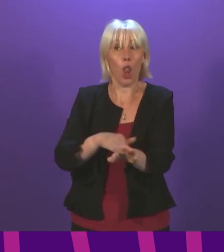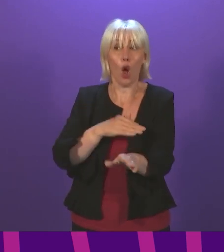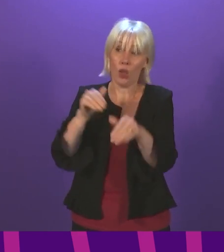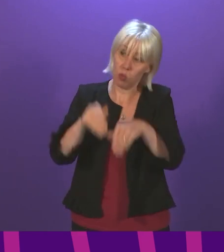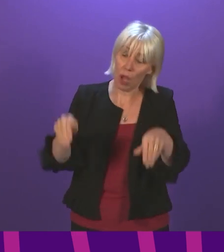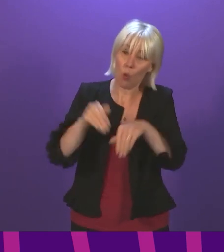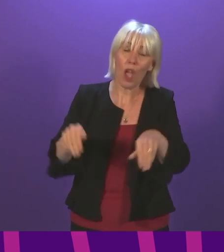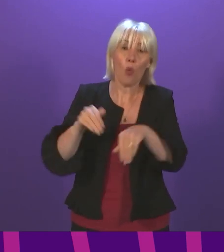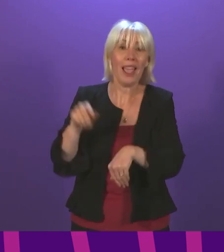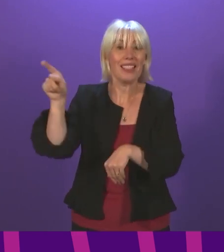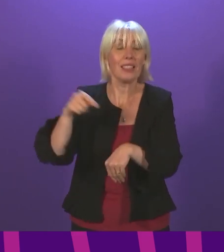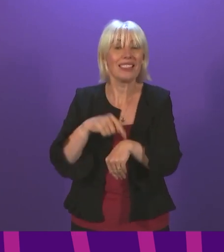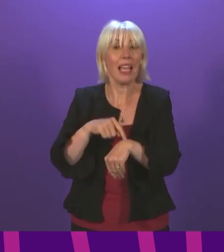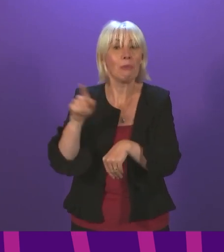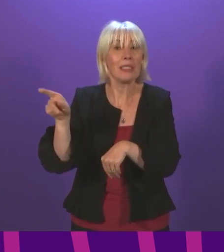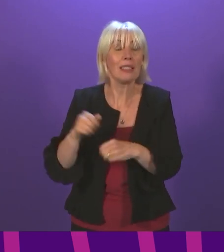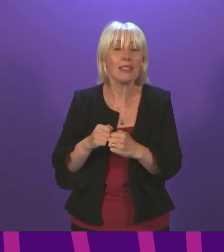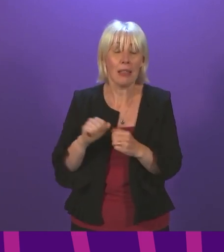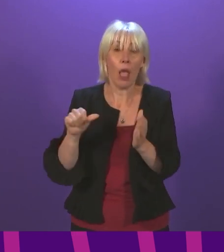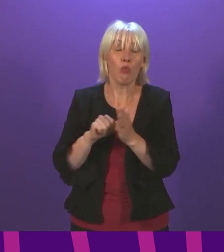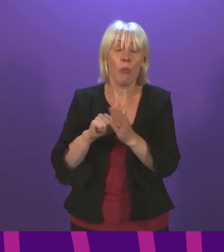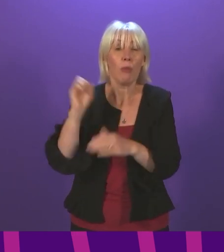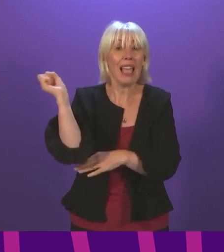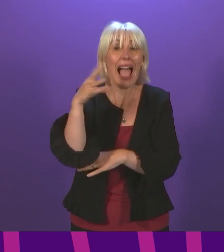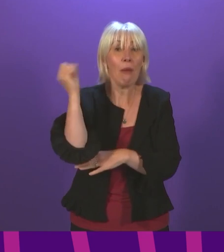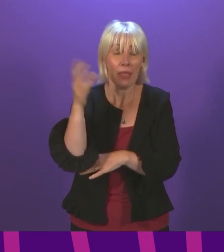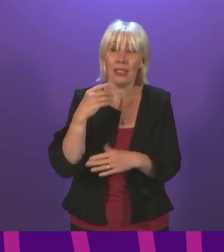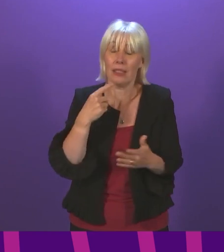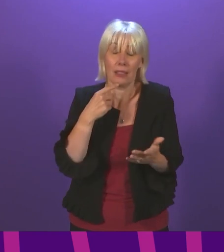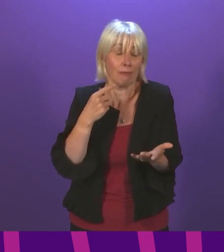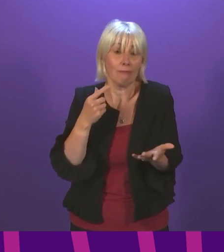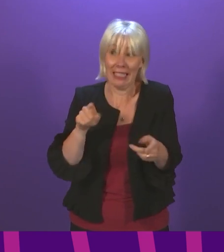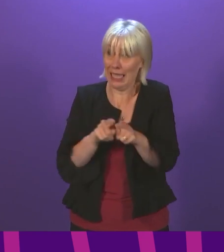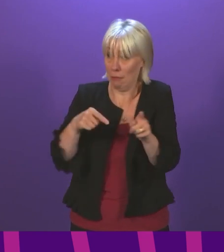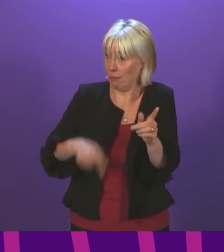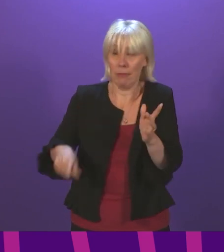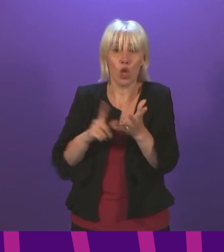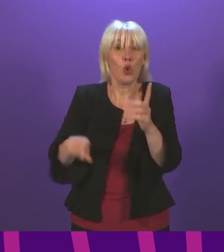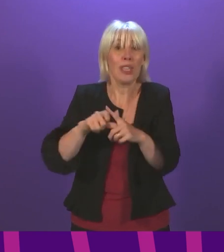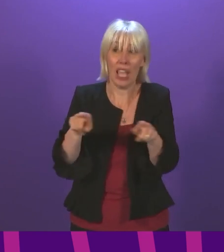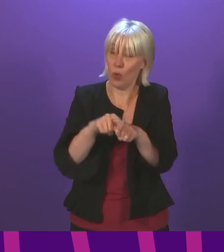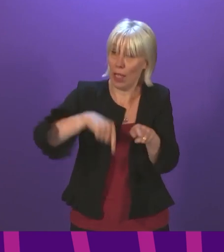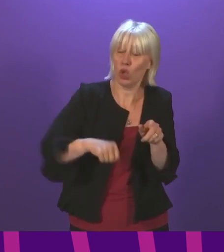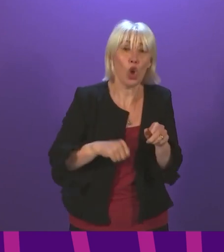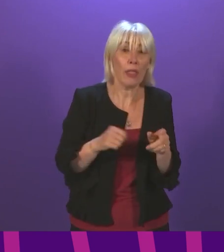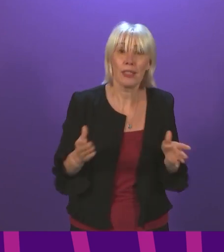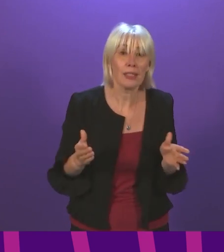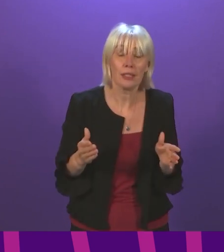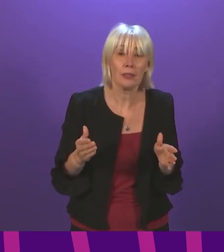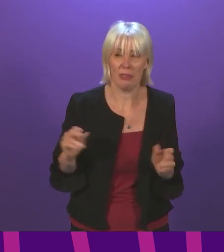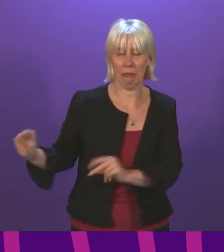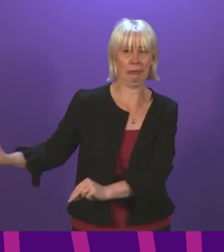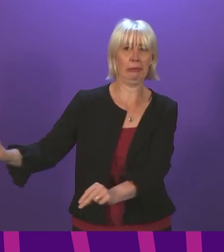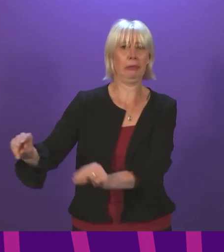on record. Some of the problems our ambulance service is facing, ambulance services are facing elsewhere. That doesn't, that doesn't